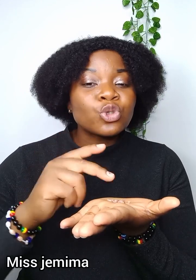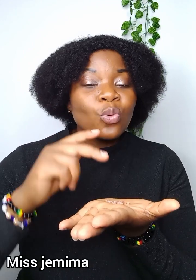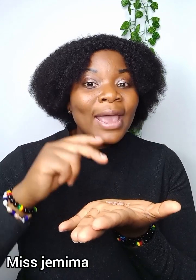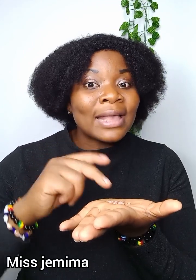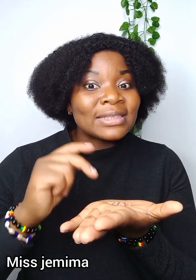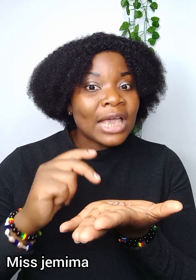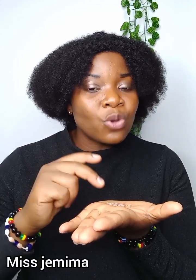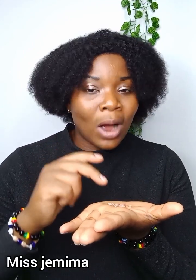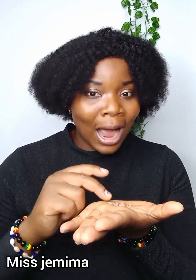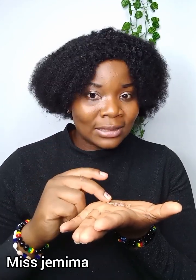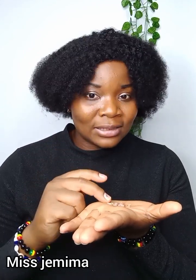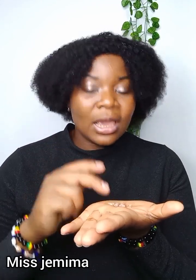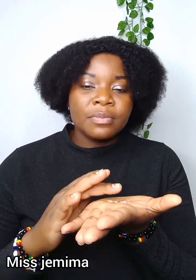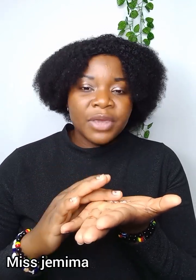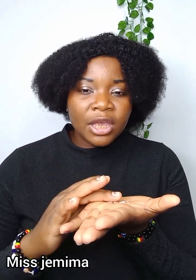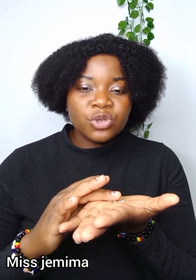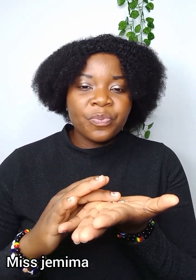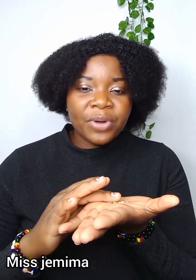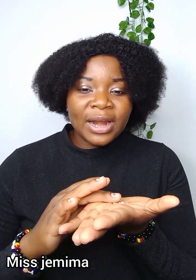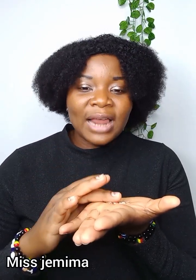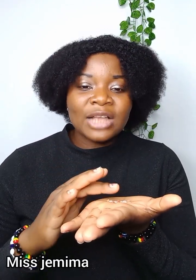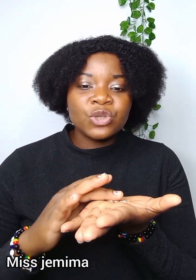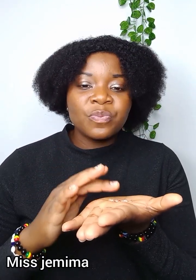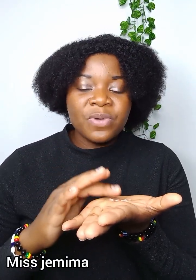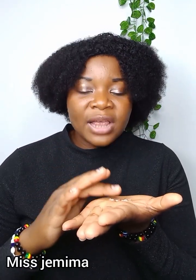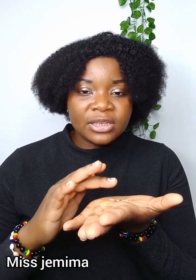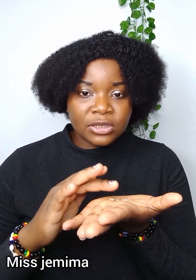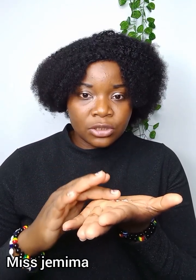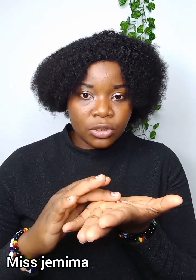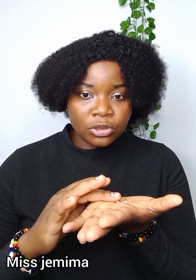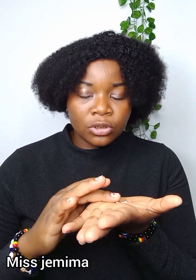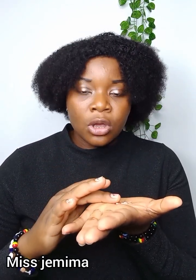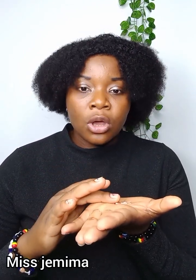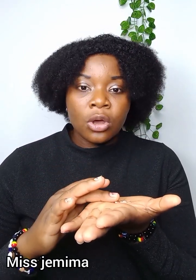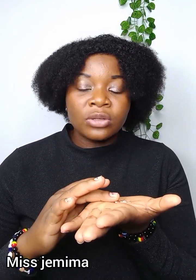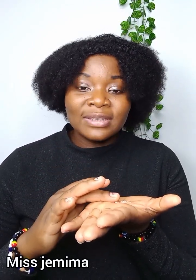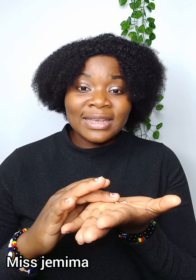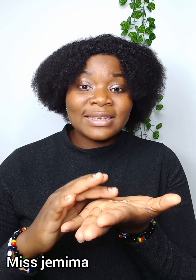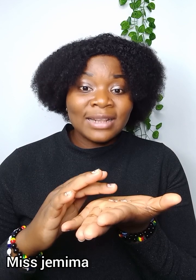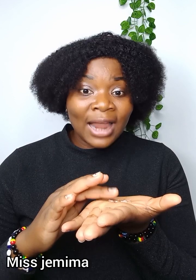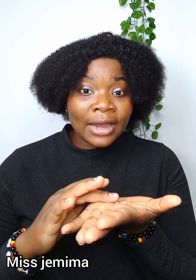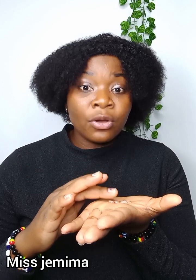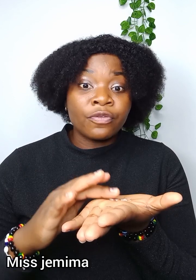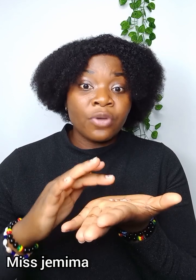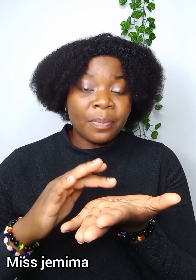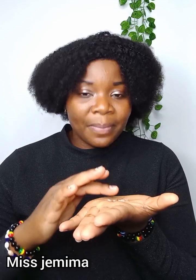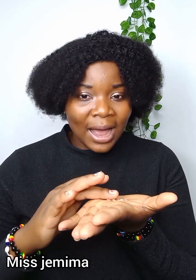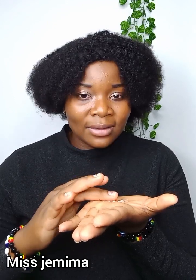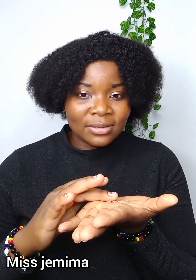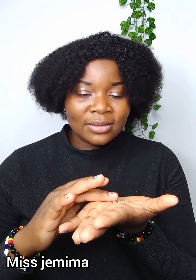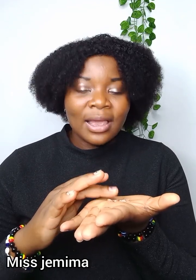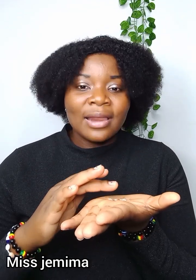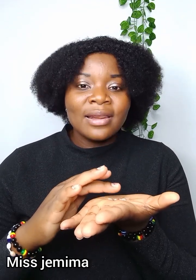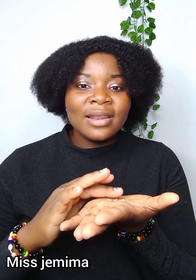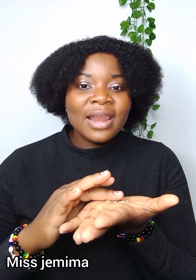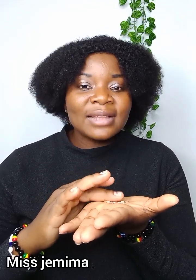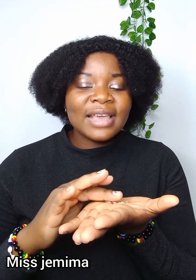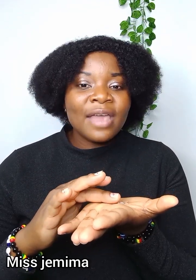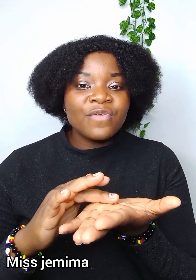to enter your hand begin to pray that as you play this sort on this line of your pants let every